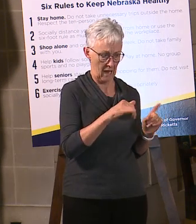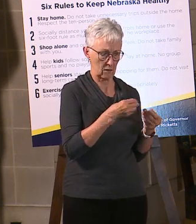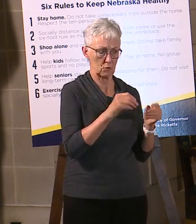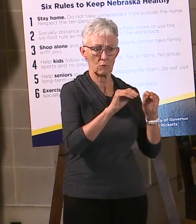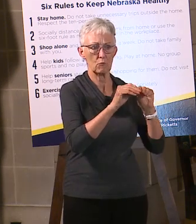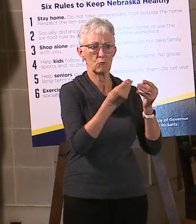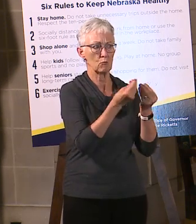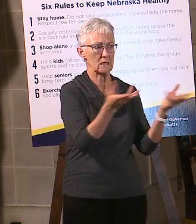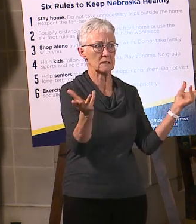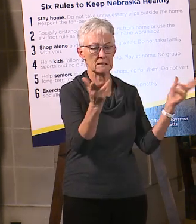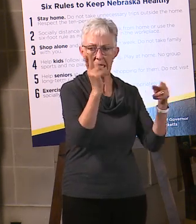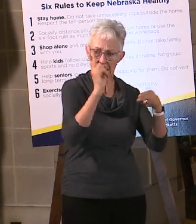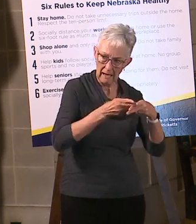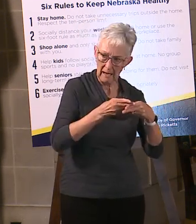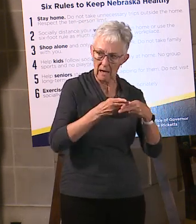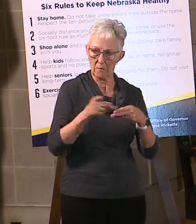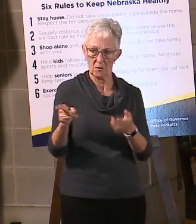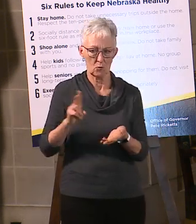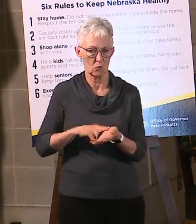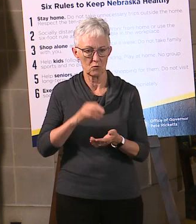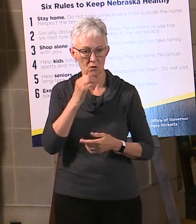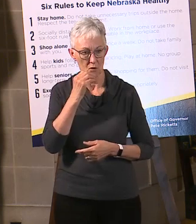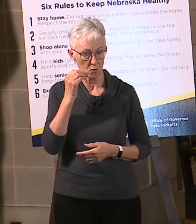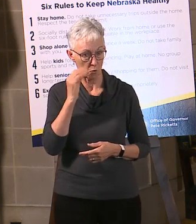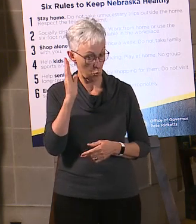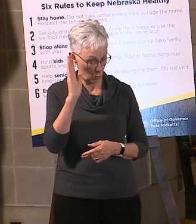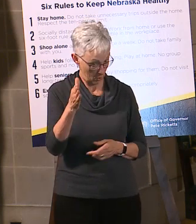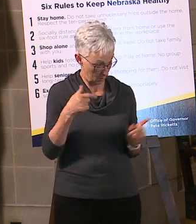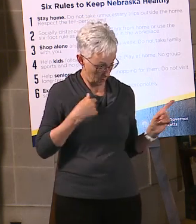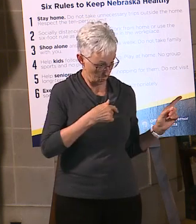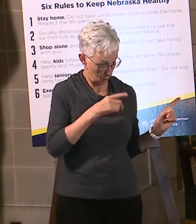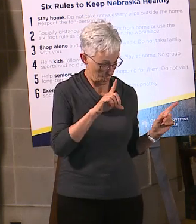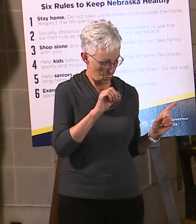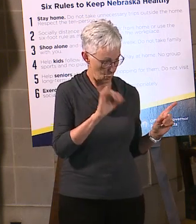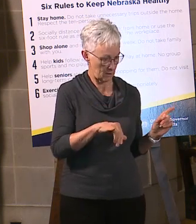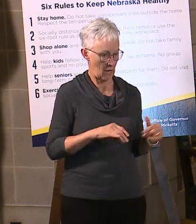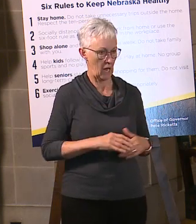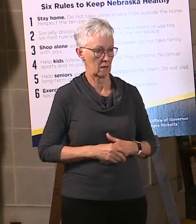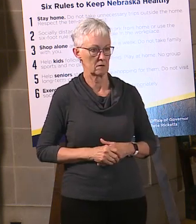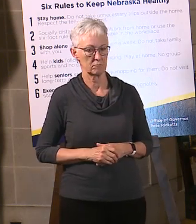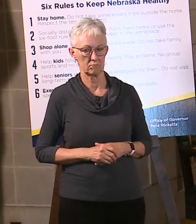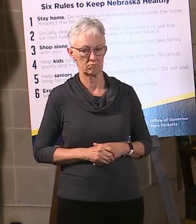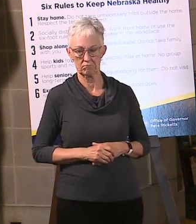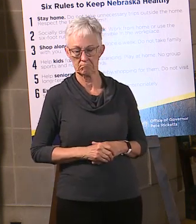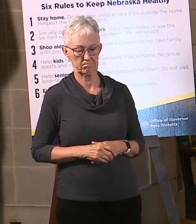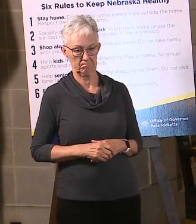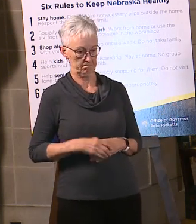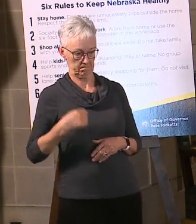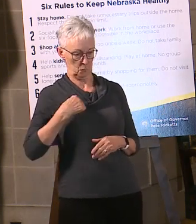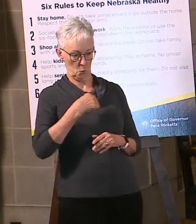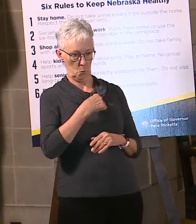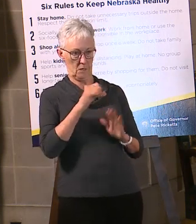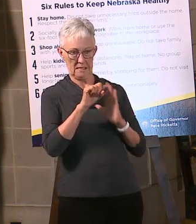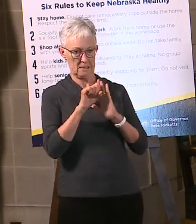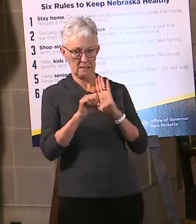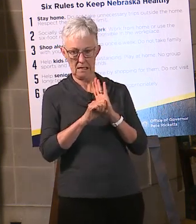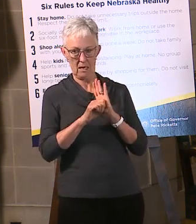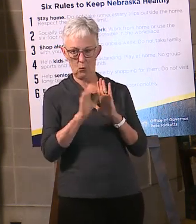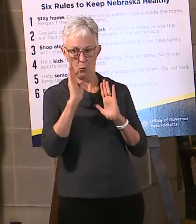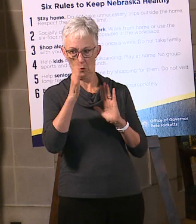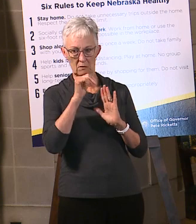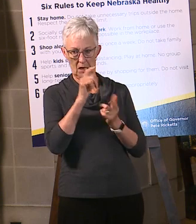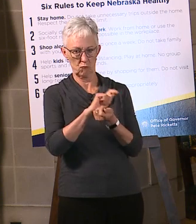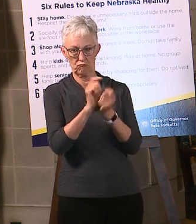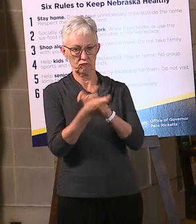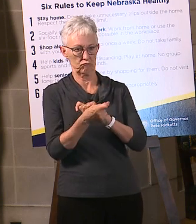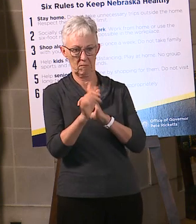on each facility. So we at the state are not actually going to change what we're doing with regard to this. Again, if local public